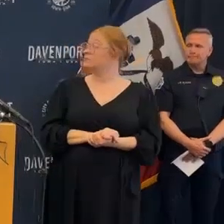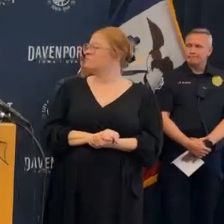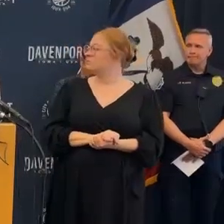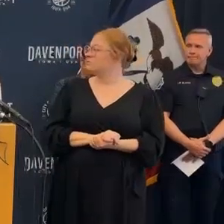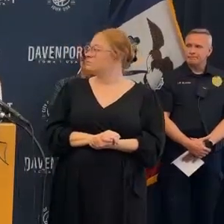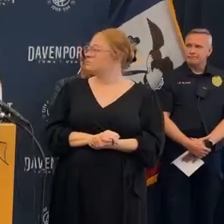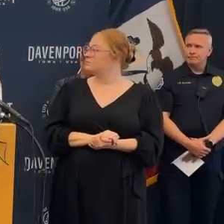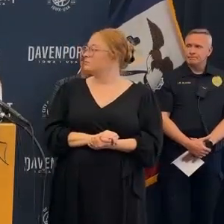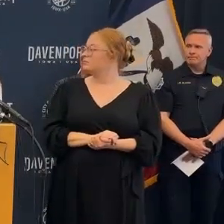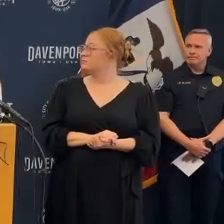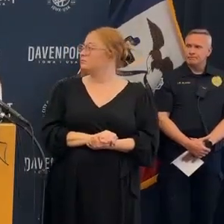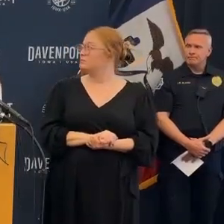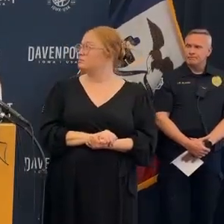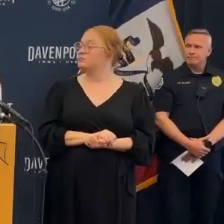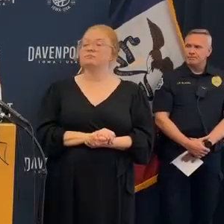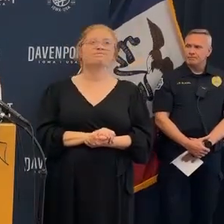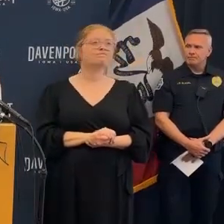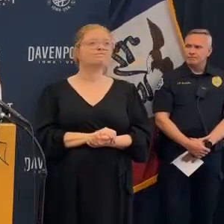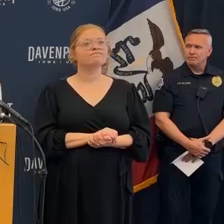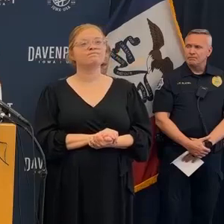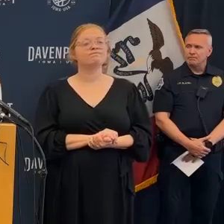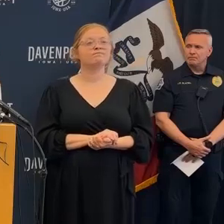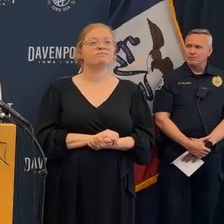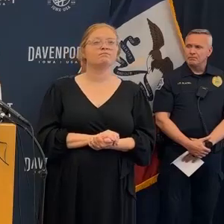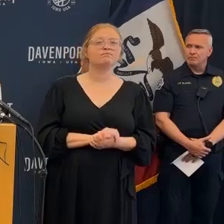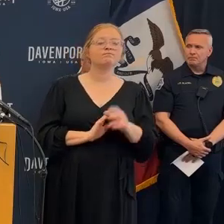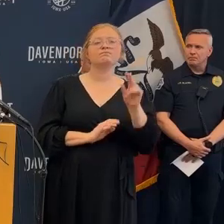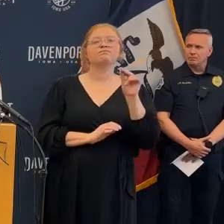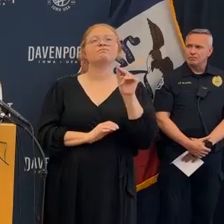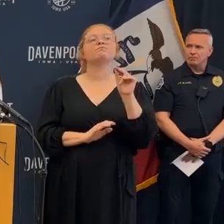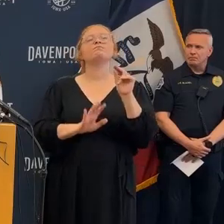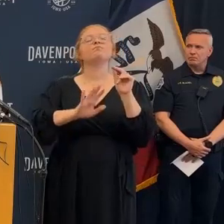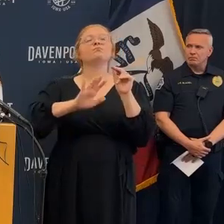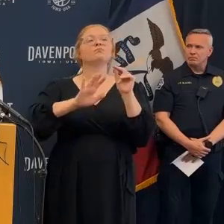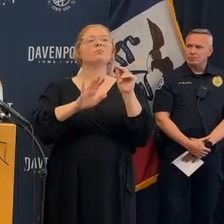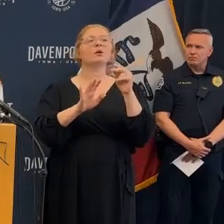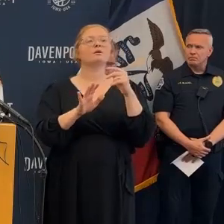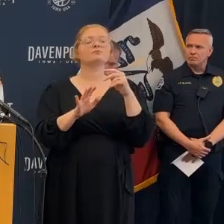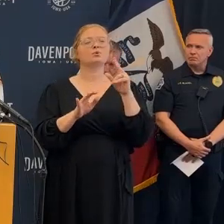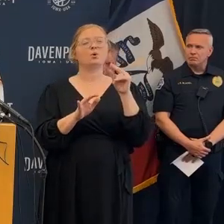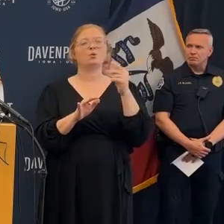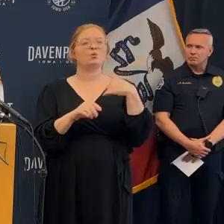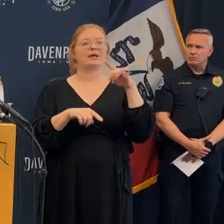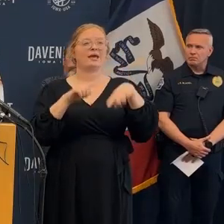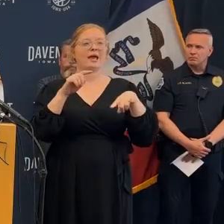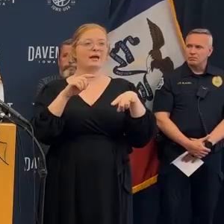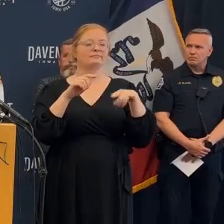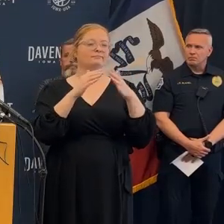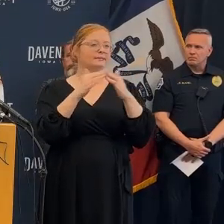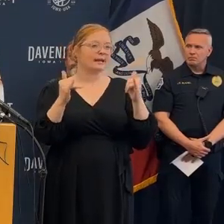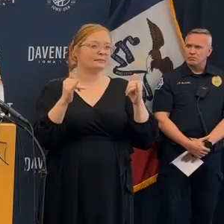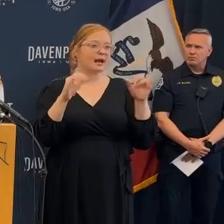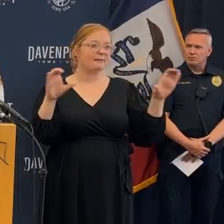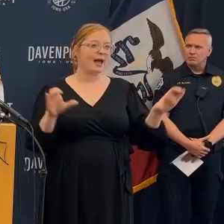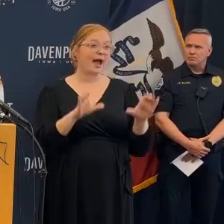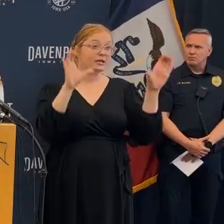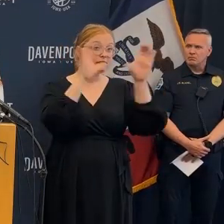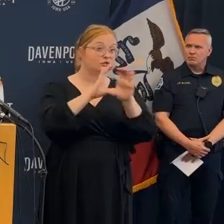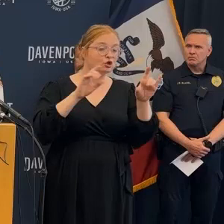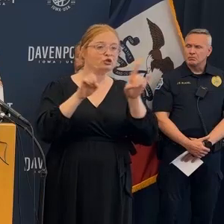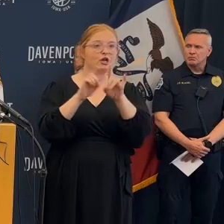I have two questions is it possible to do kind of a combo like demolition while also continuing to search for people